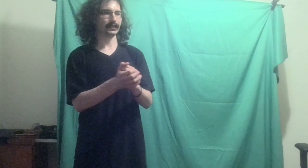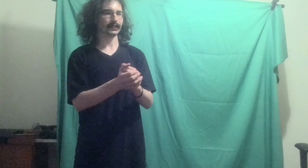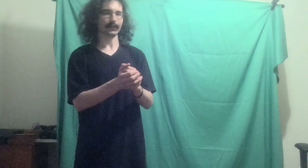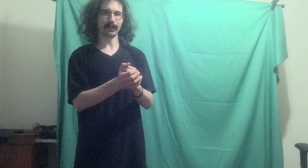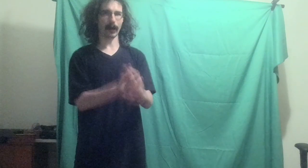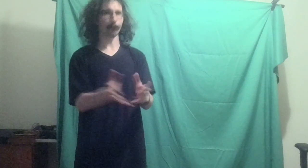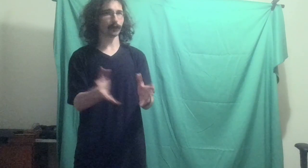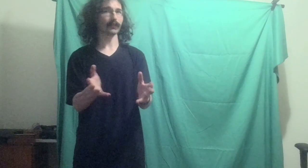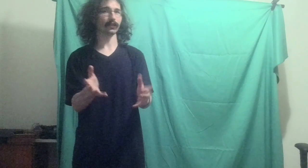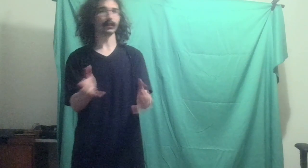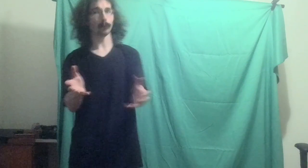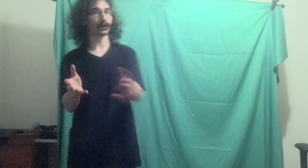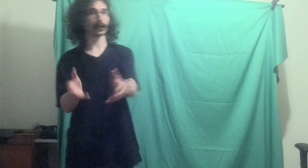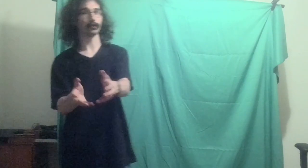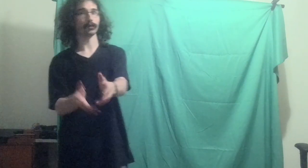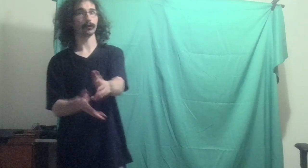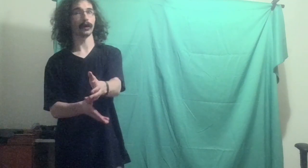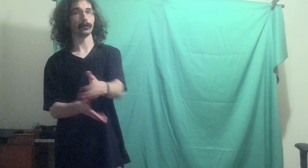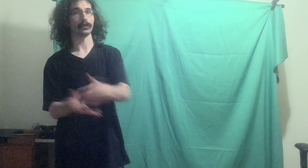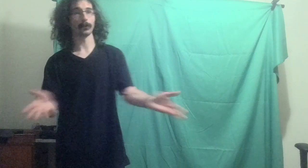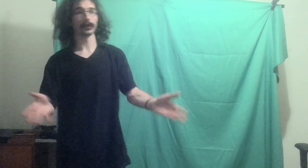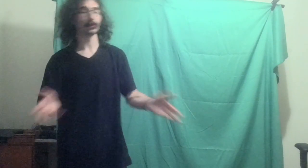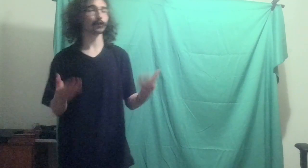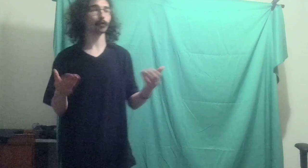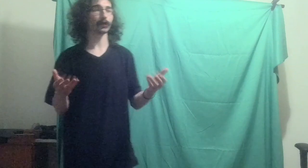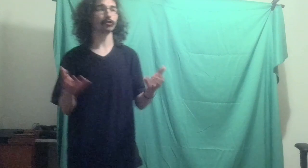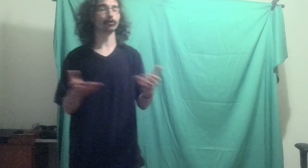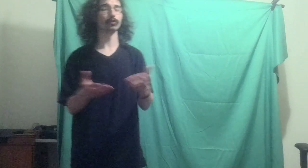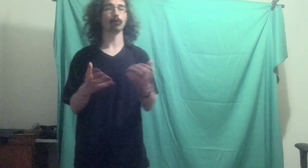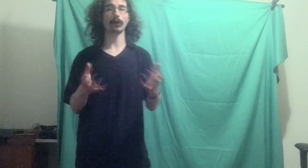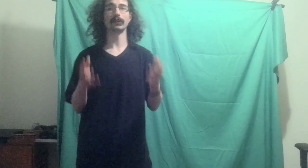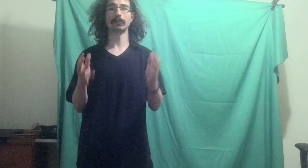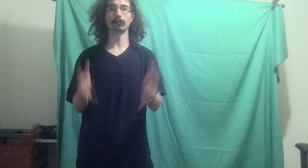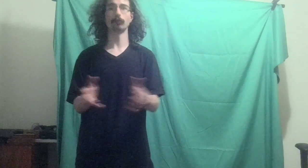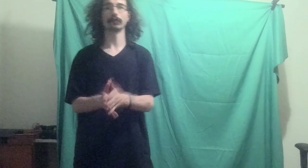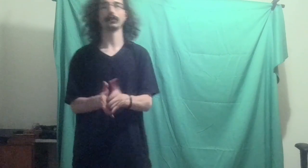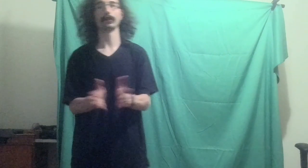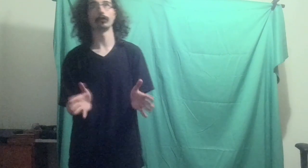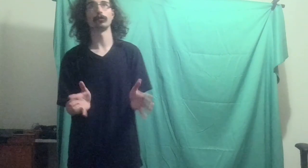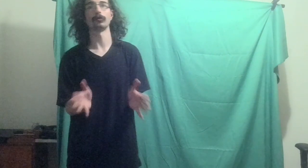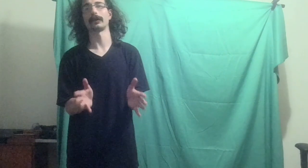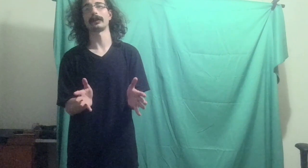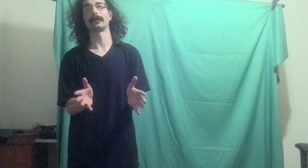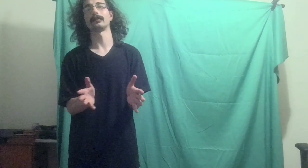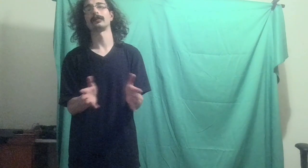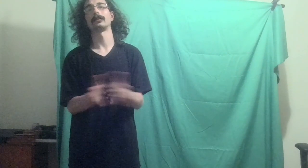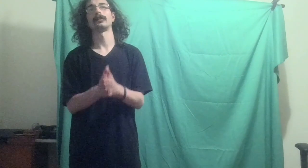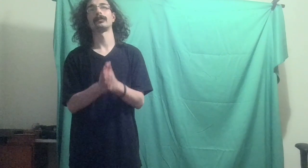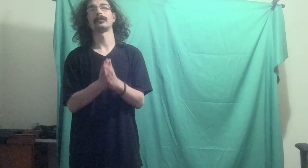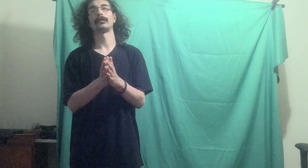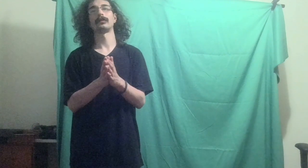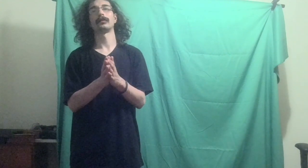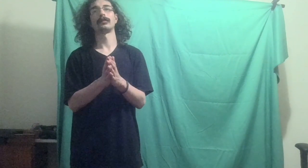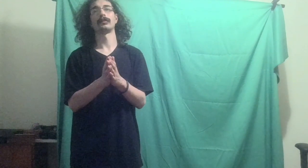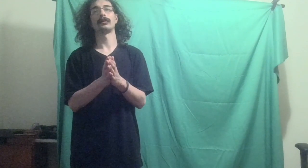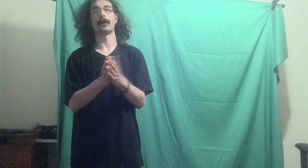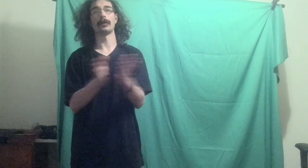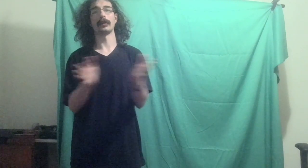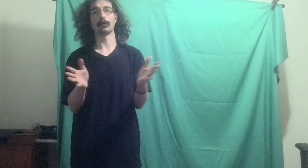I would like to hit 1,000 subscribers. I'm in the top 22% of YouTube right now. I mean, according